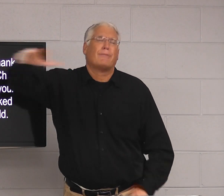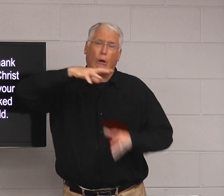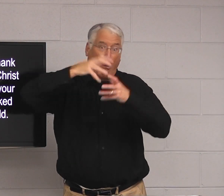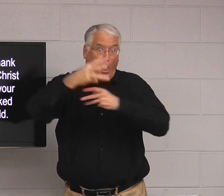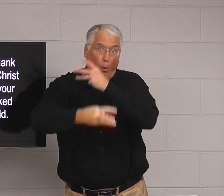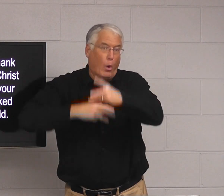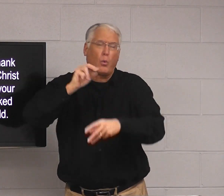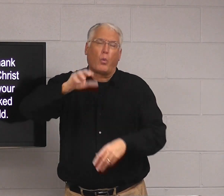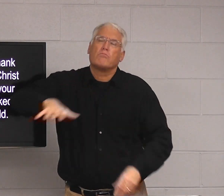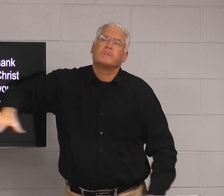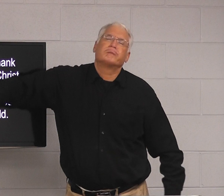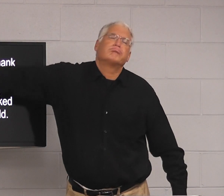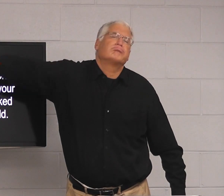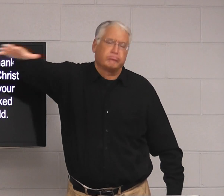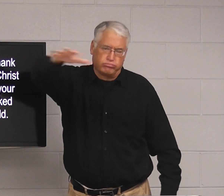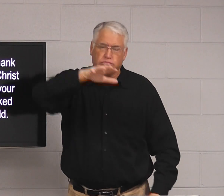Meaning it was spreading all over the world.